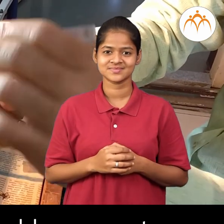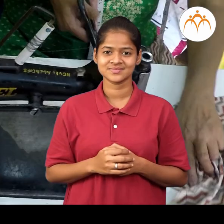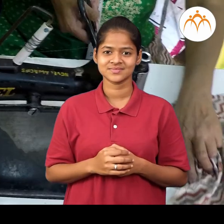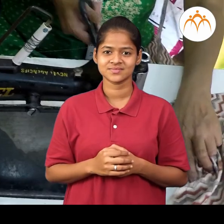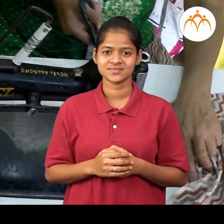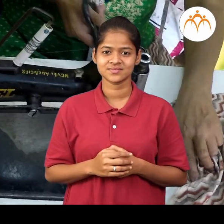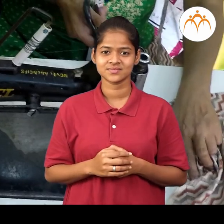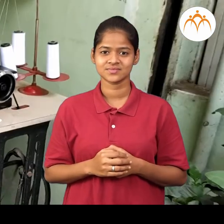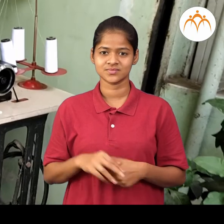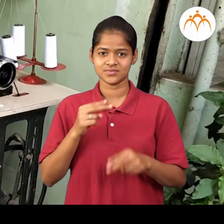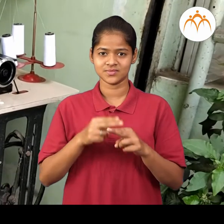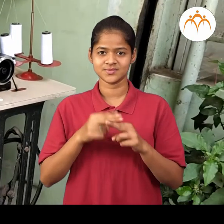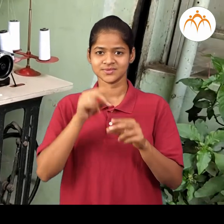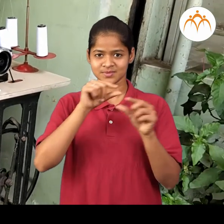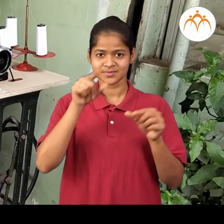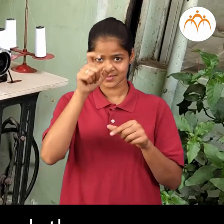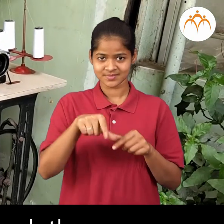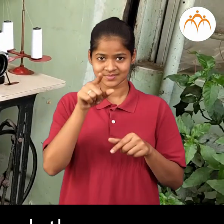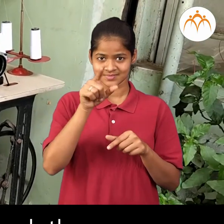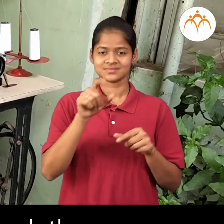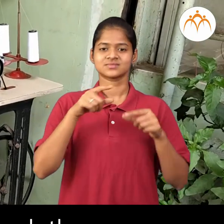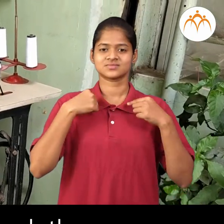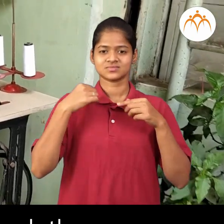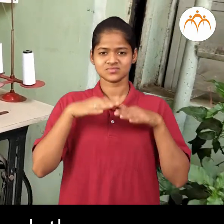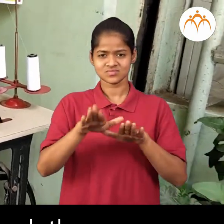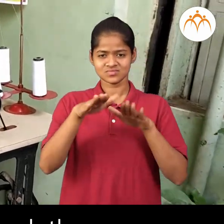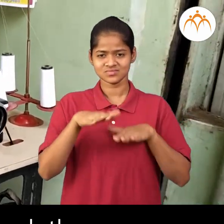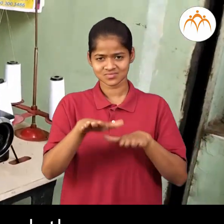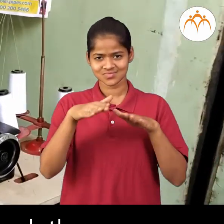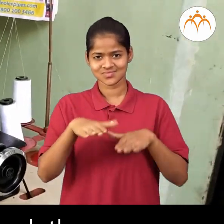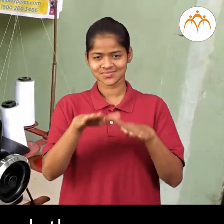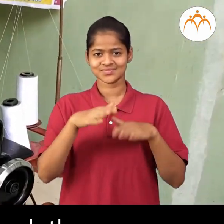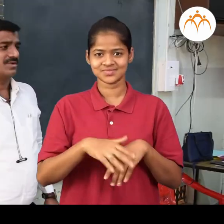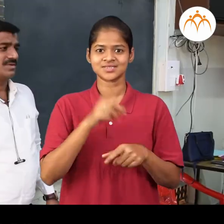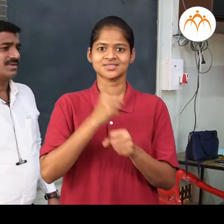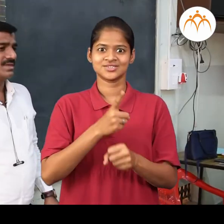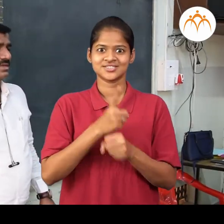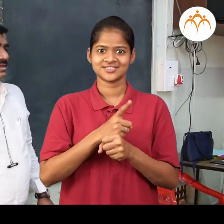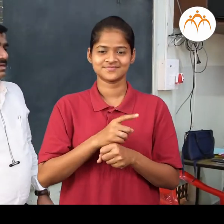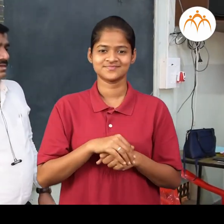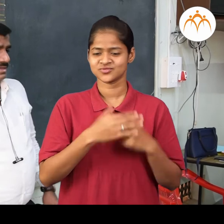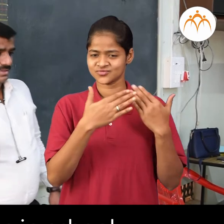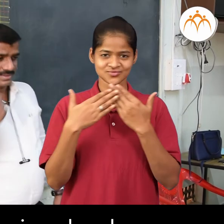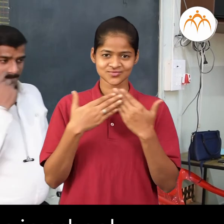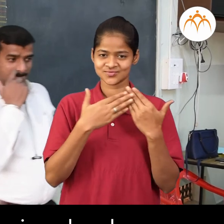Tailor, tailor stitches clothes. Teacher, teacher